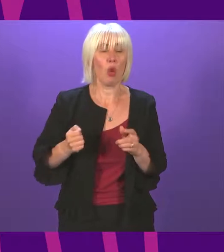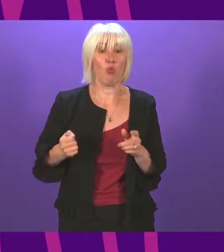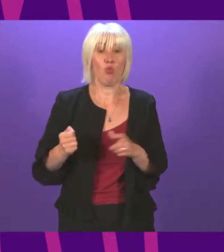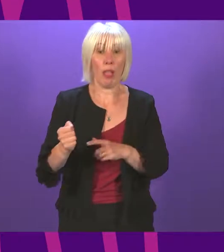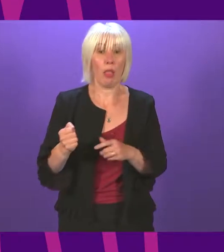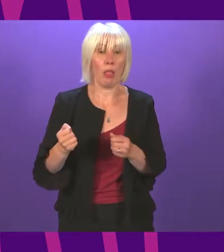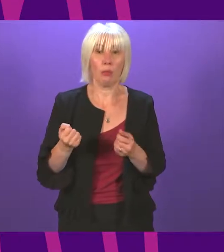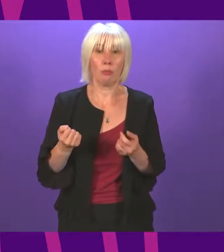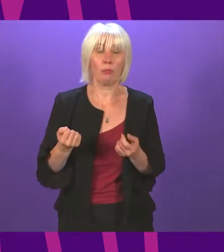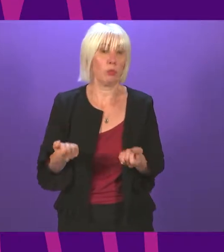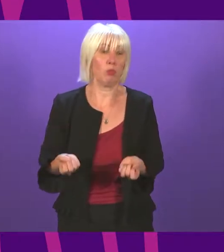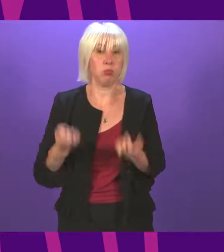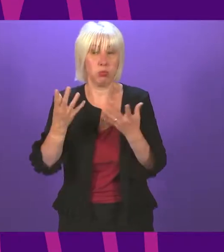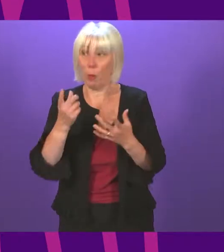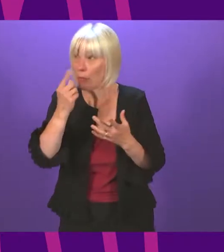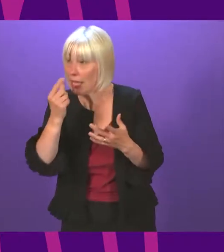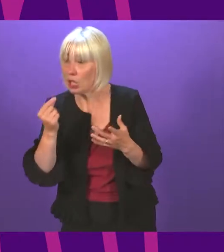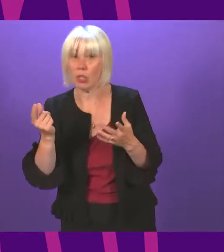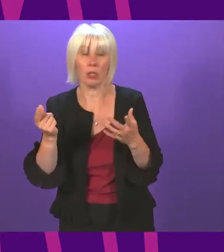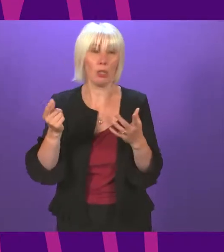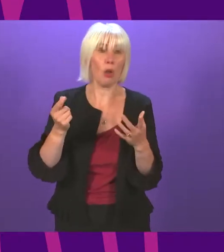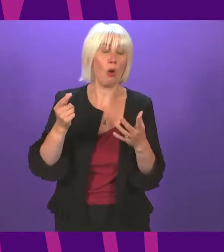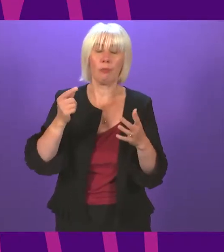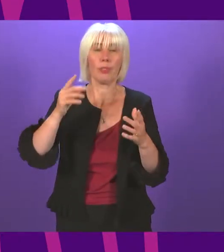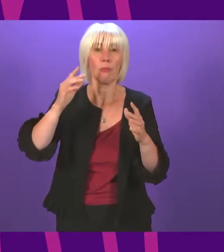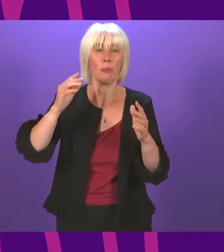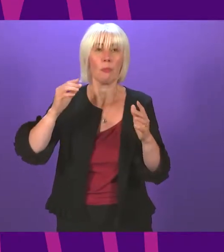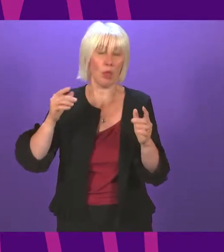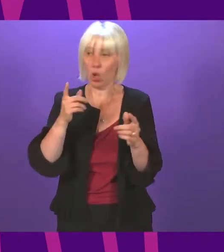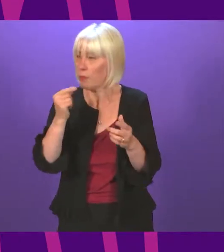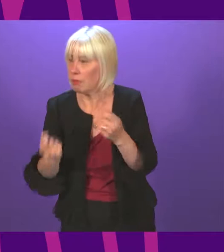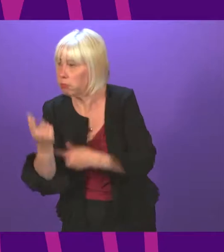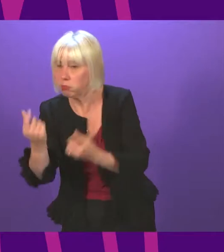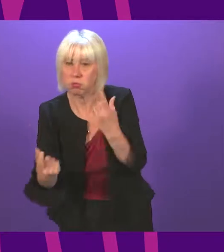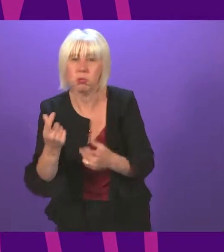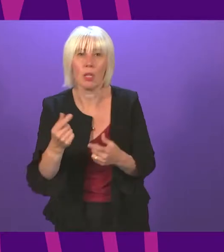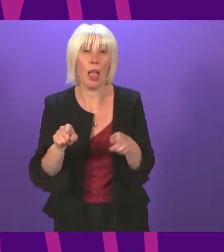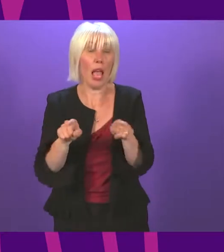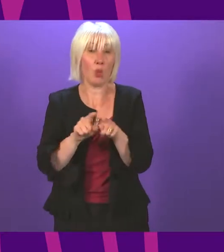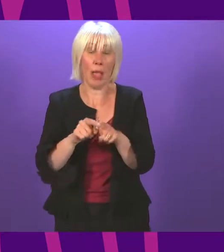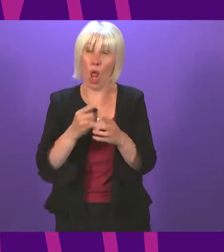is needed as we risk serious disruption at COP26 when hundreds and thousands of people will be travelling to Glasgow.